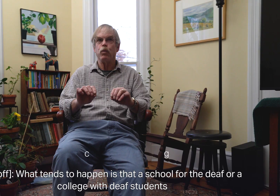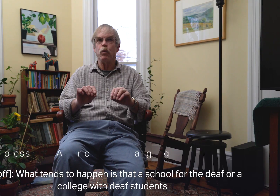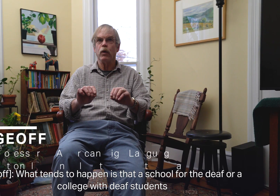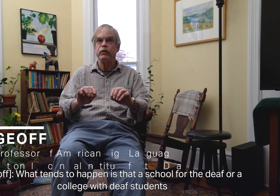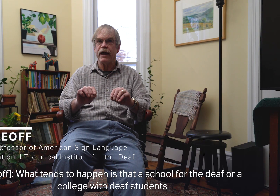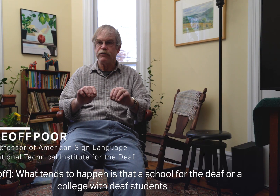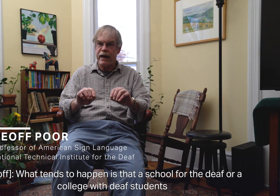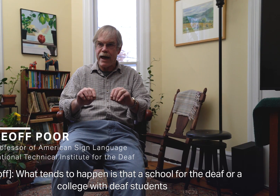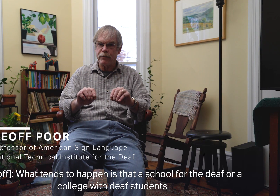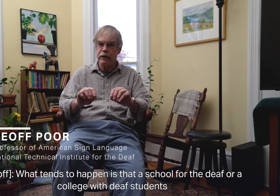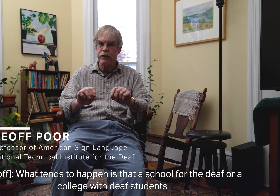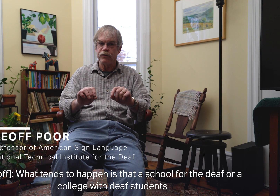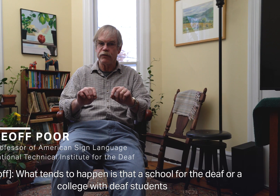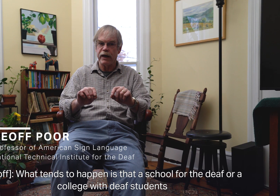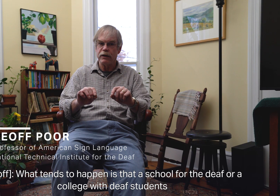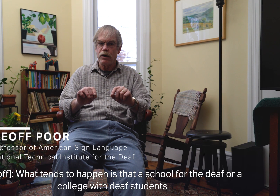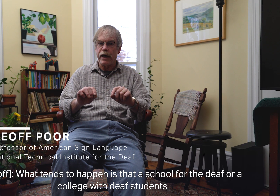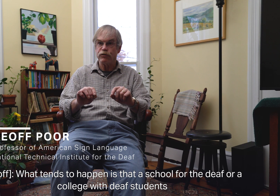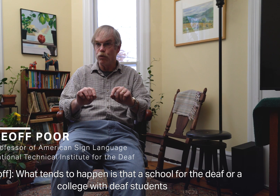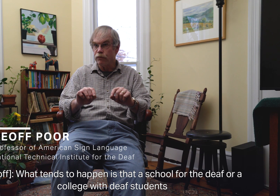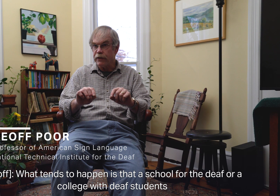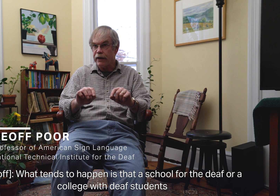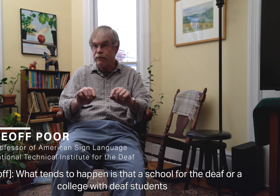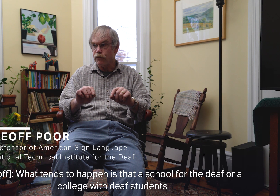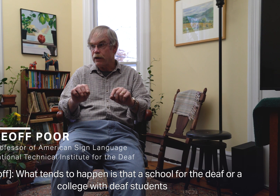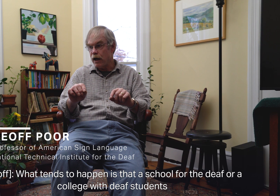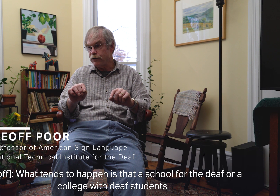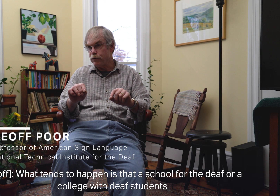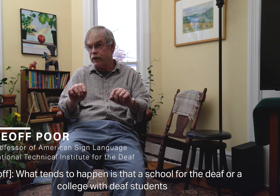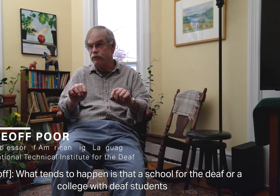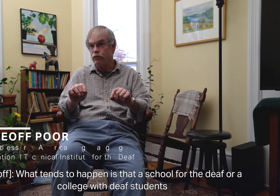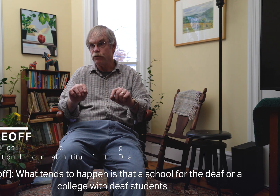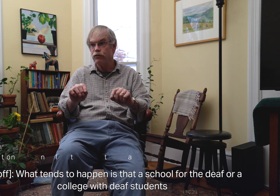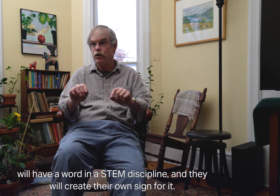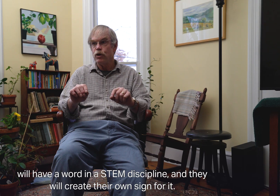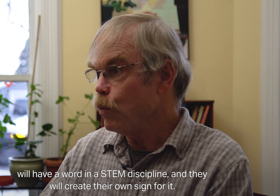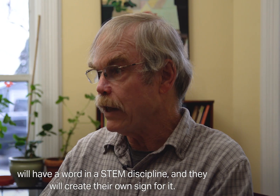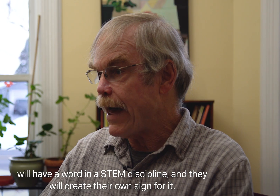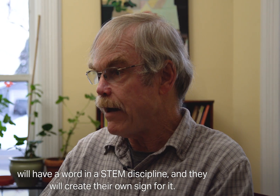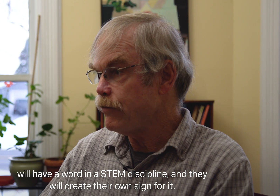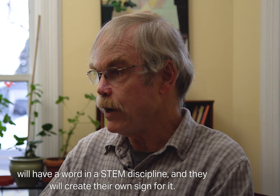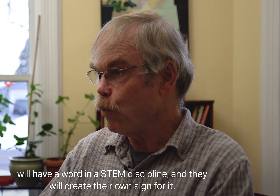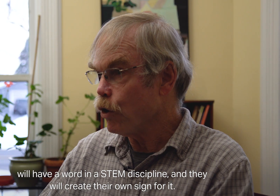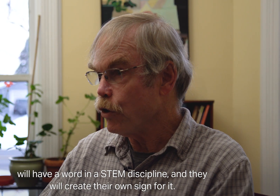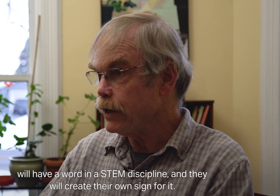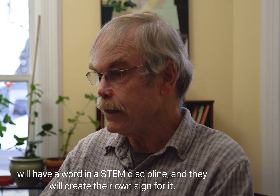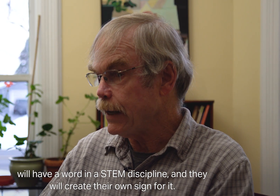What tends to happen is that a school for the deaf or a college with deaf students will have a word in